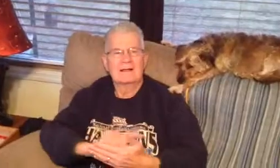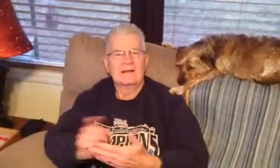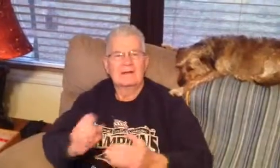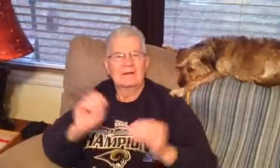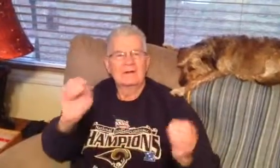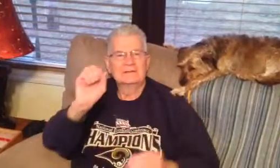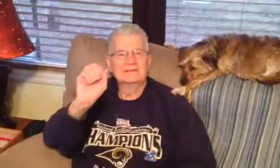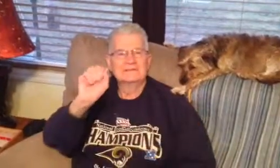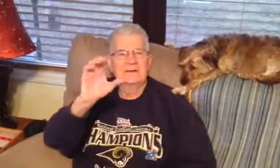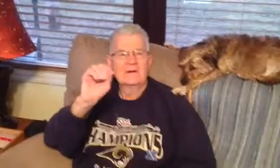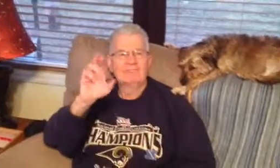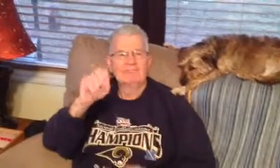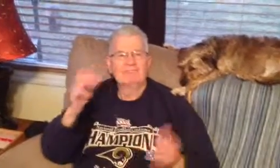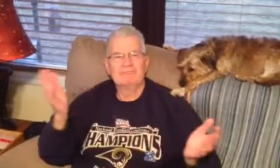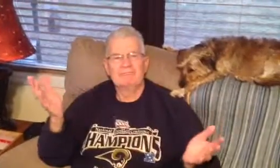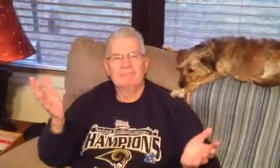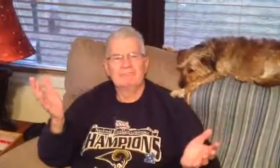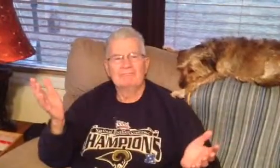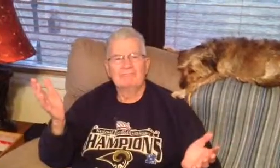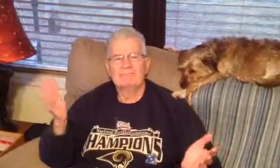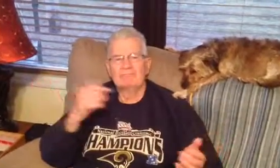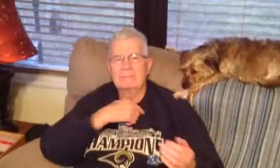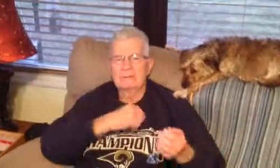water, and I'll start rowing at the moment before. Whoa. Whoa.